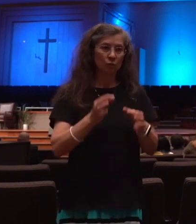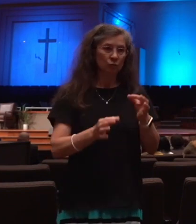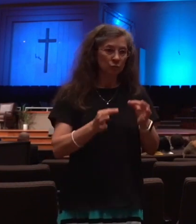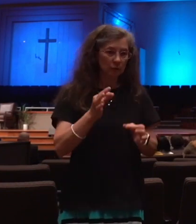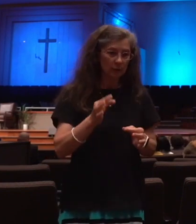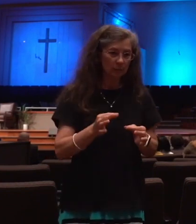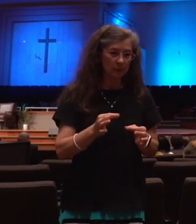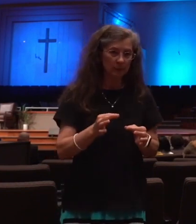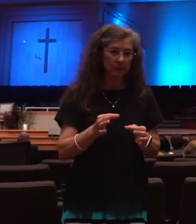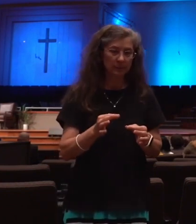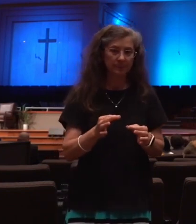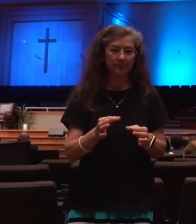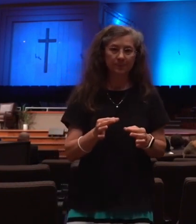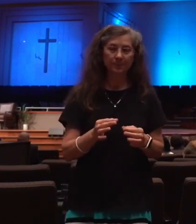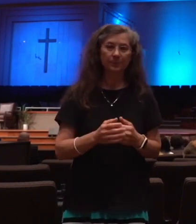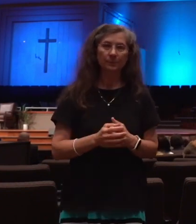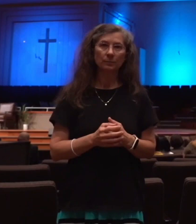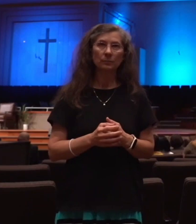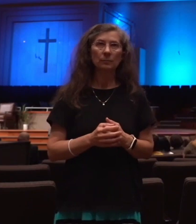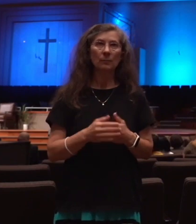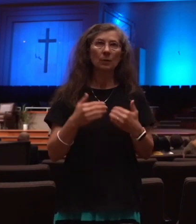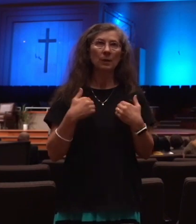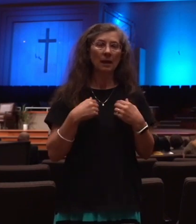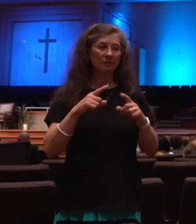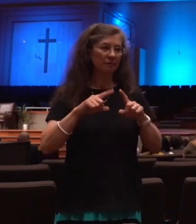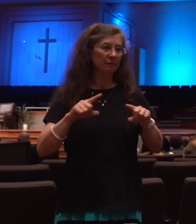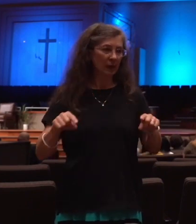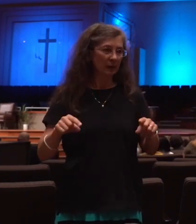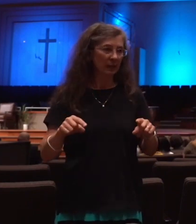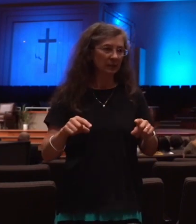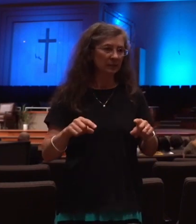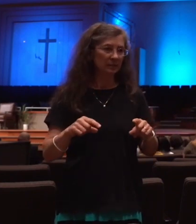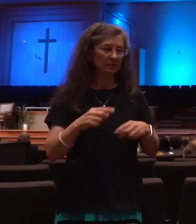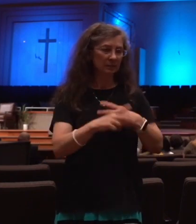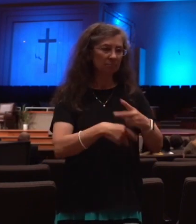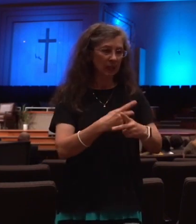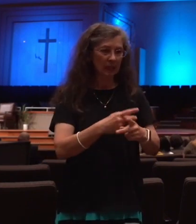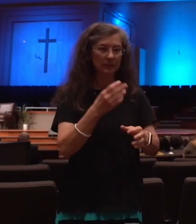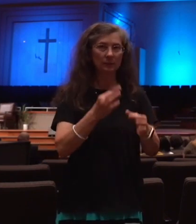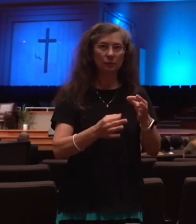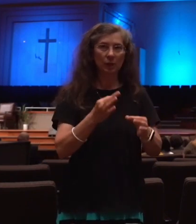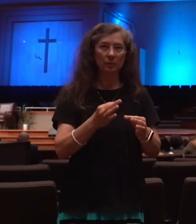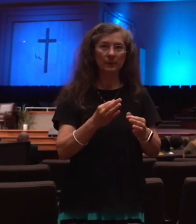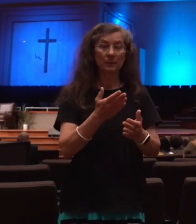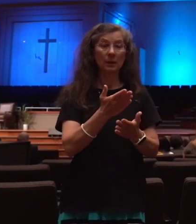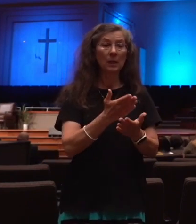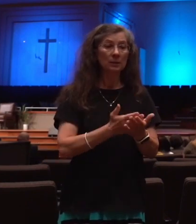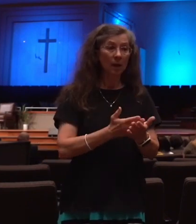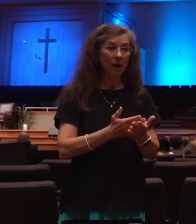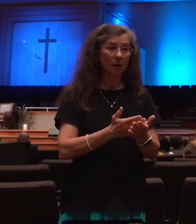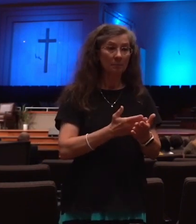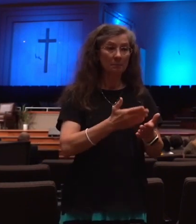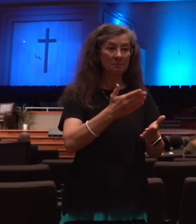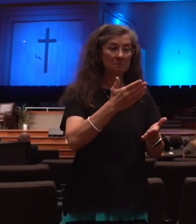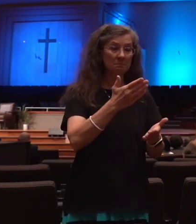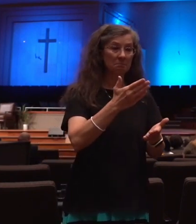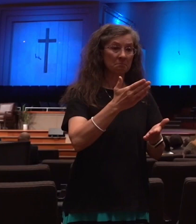First of all, life ending judgments. There are going to be judgments that are going to be self-imposed by man himself. There's going to be